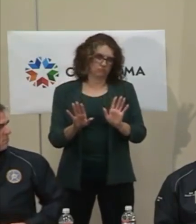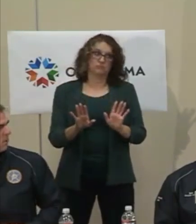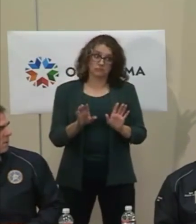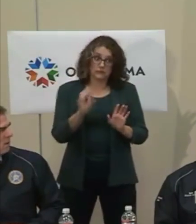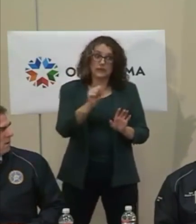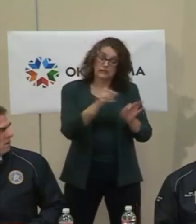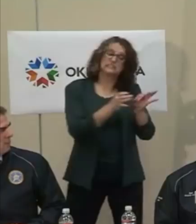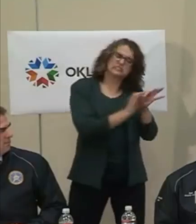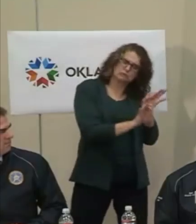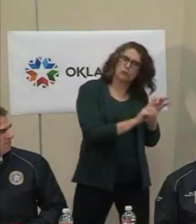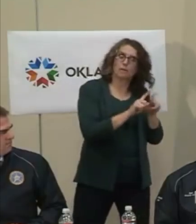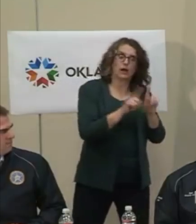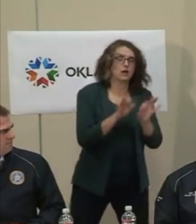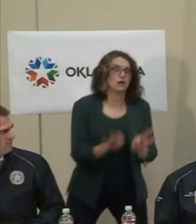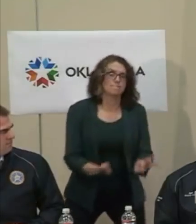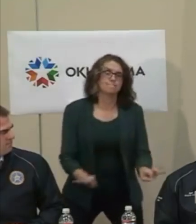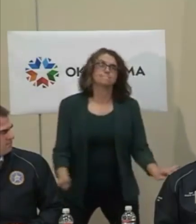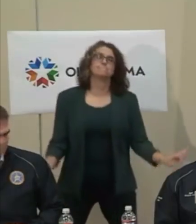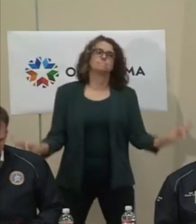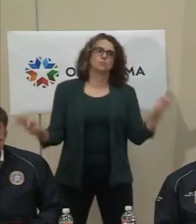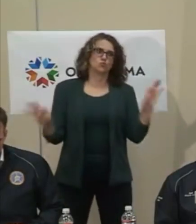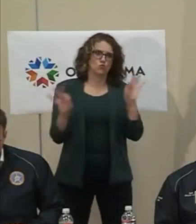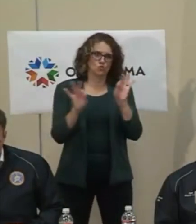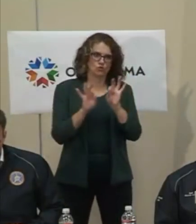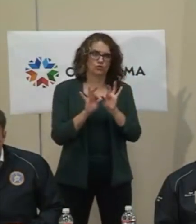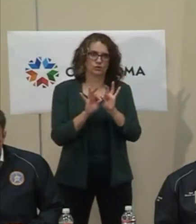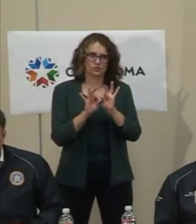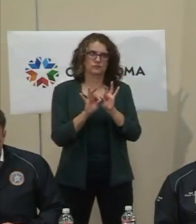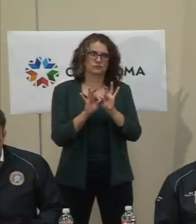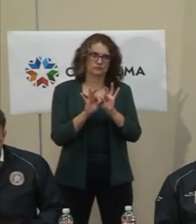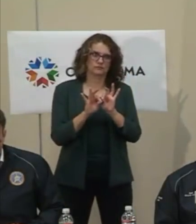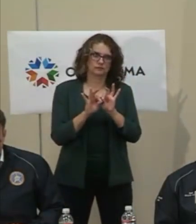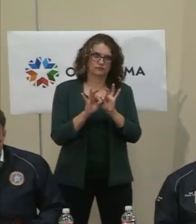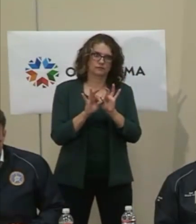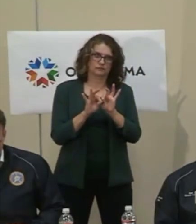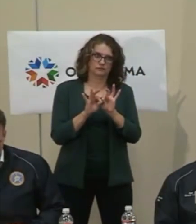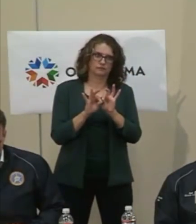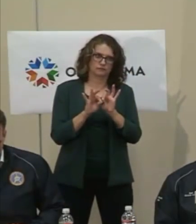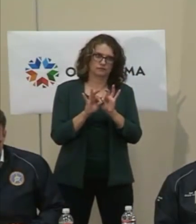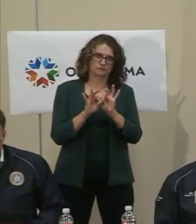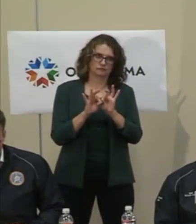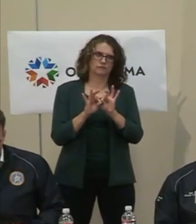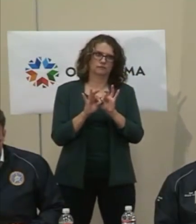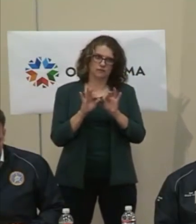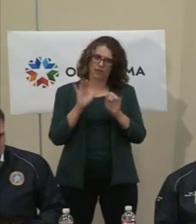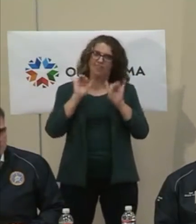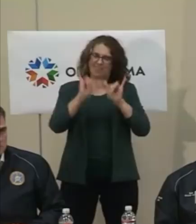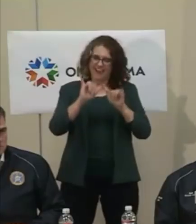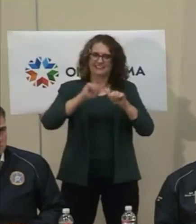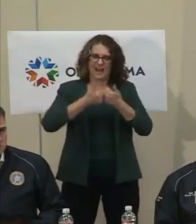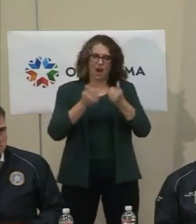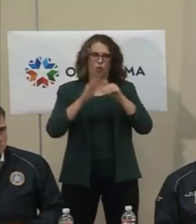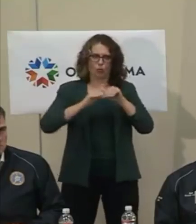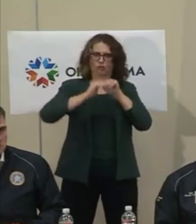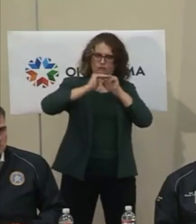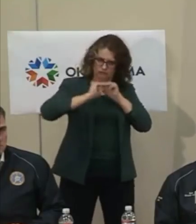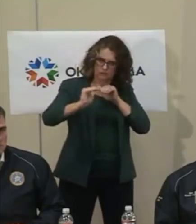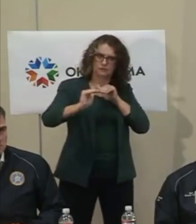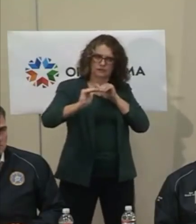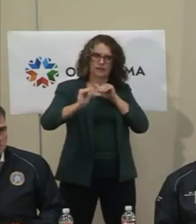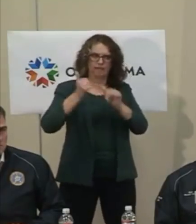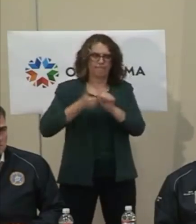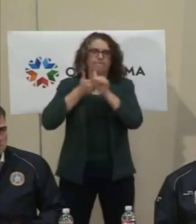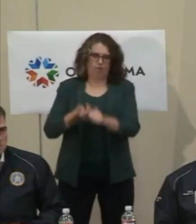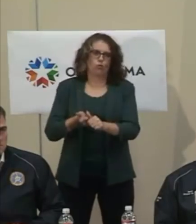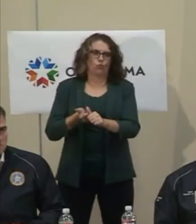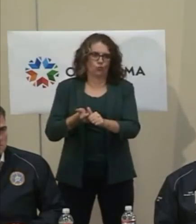the spread. And so that is our way of flattening the curve. And when we flatten the curve, it allows our health